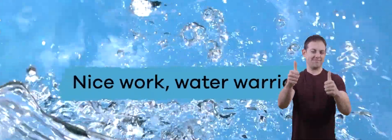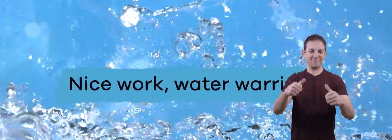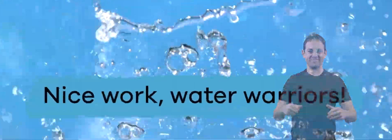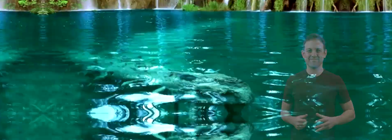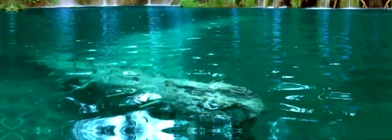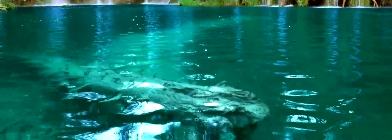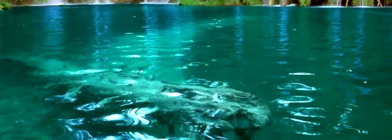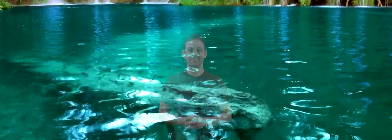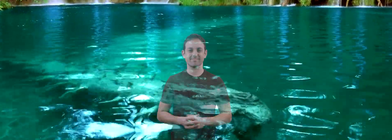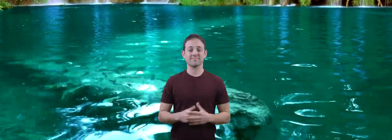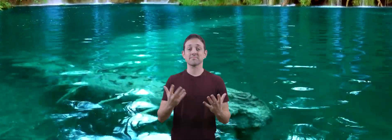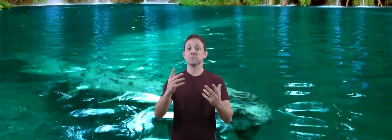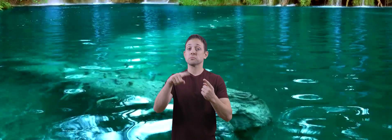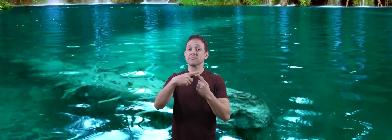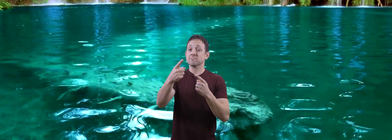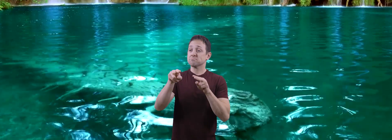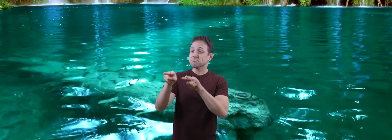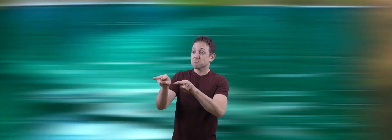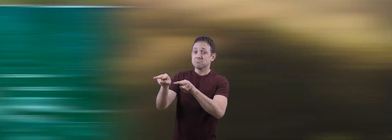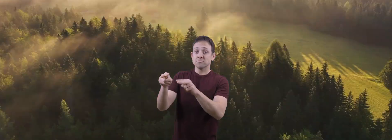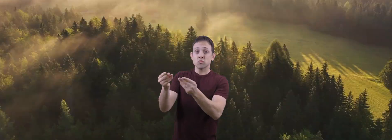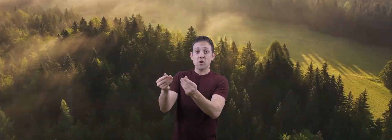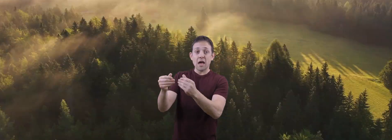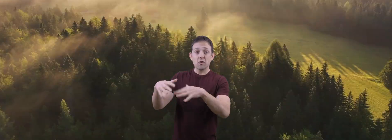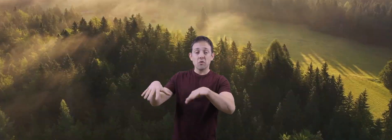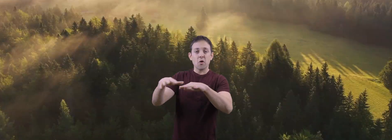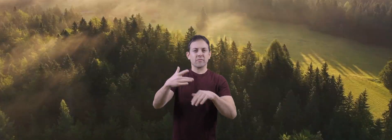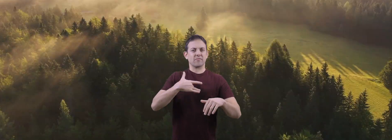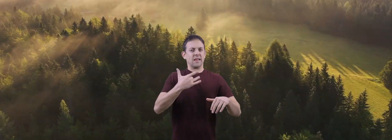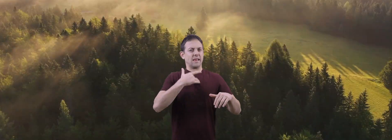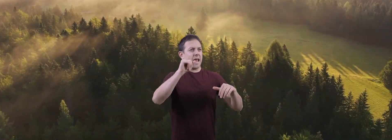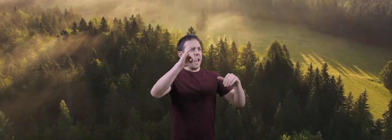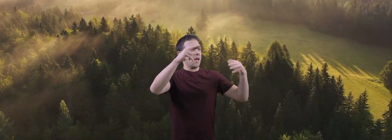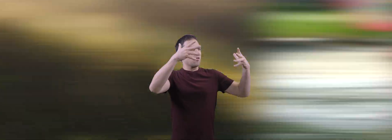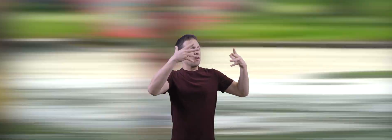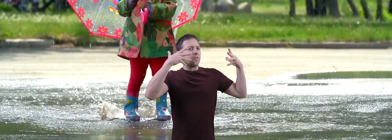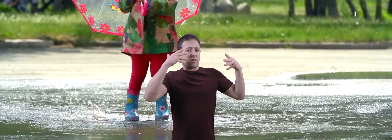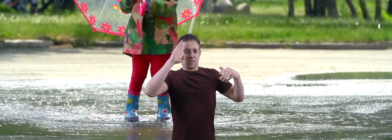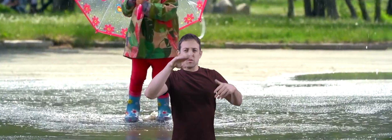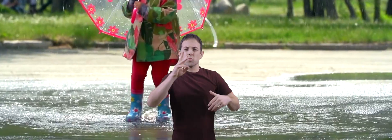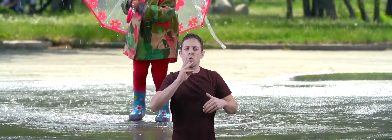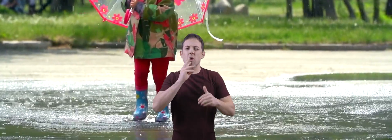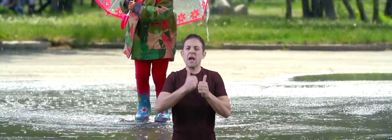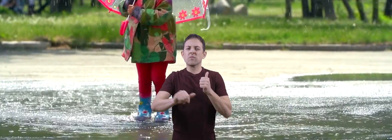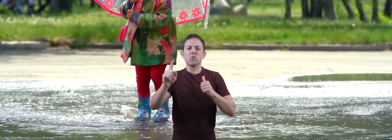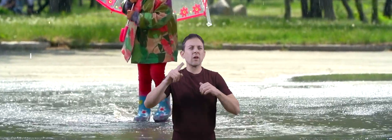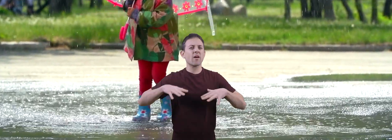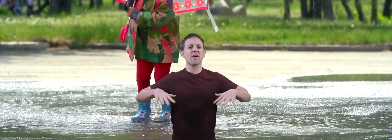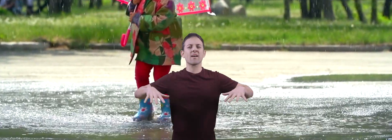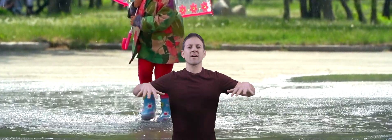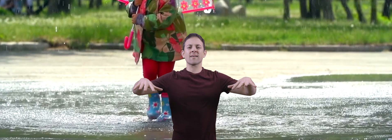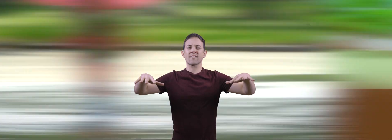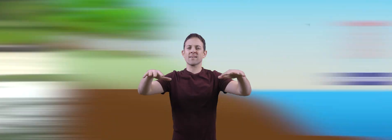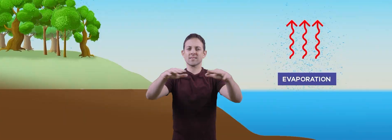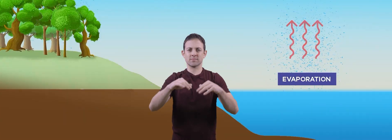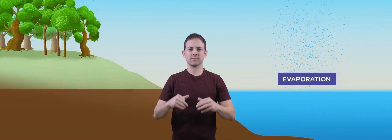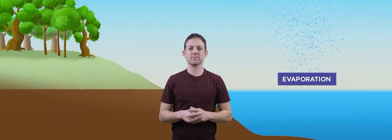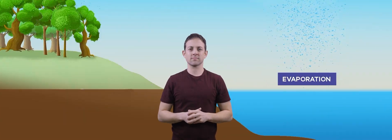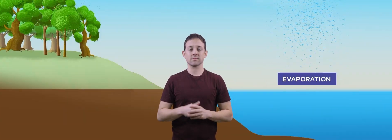Whether you see it in the ground or feel it in the air, water is everywhere. And now that you know